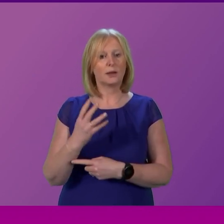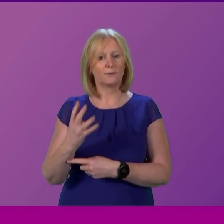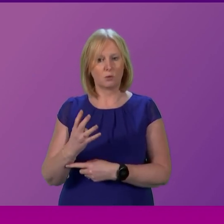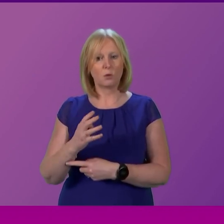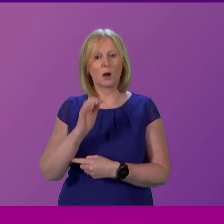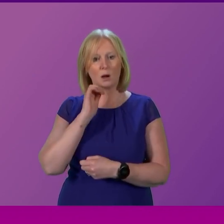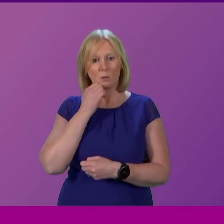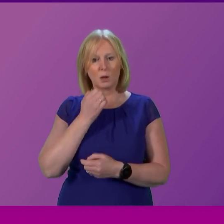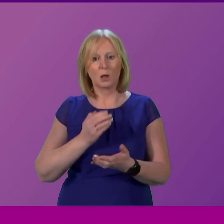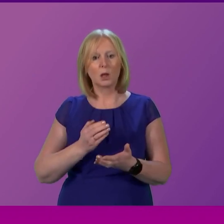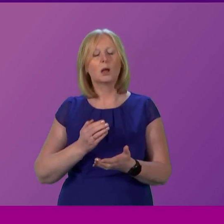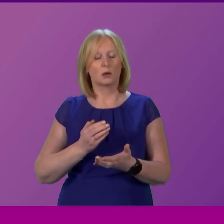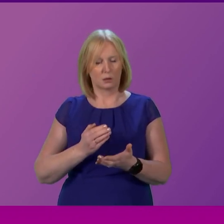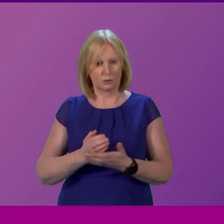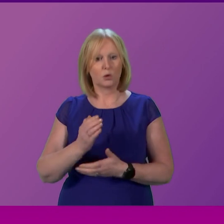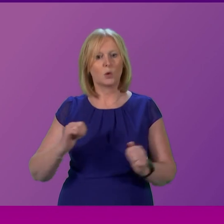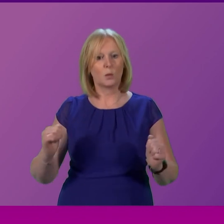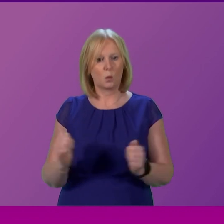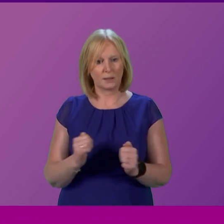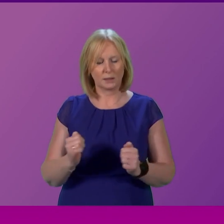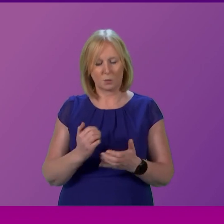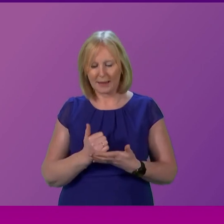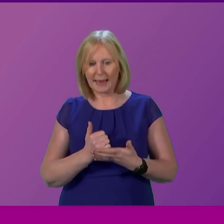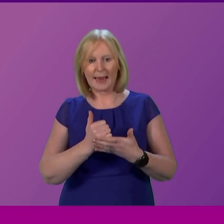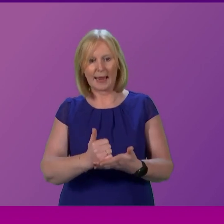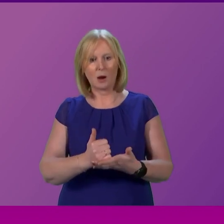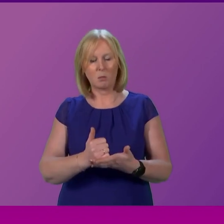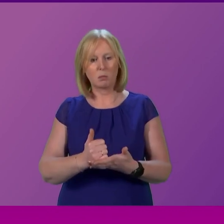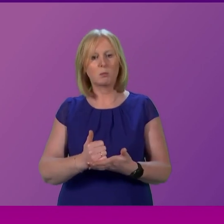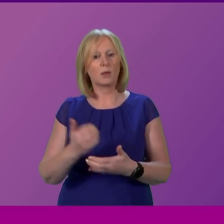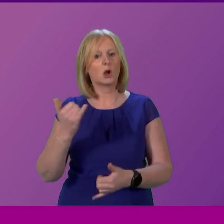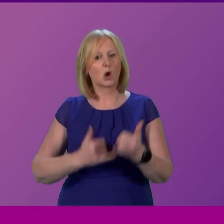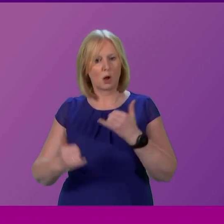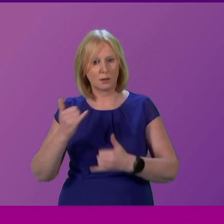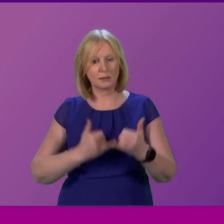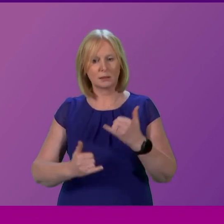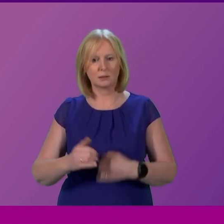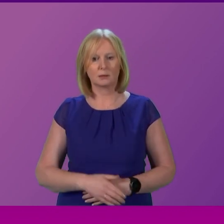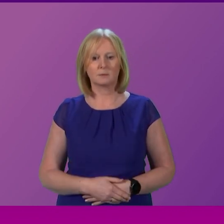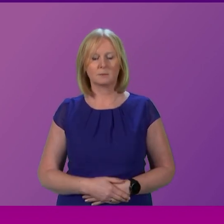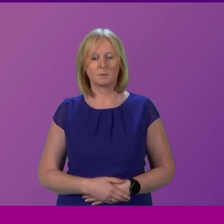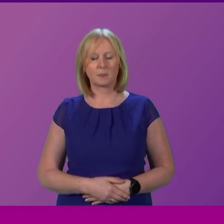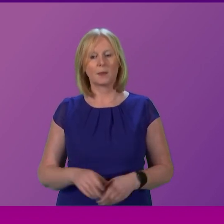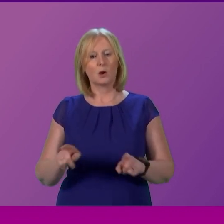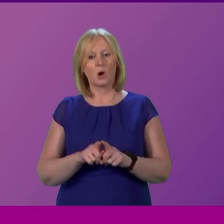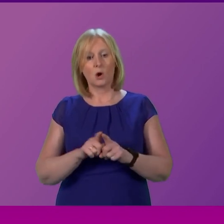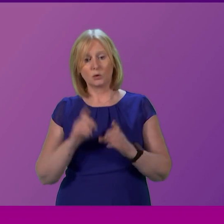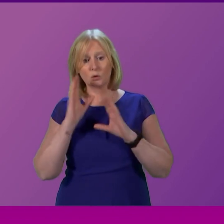will help sorry will recruit and that will help with call answering times what I would also say to Bob Dorris and to anybody listening